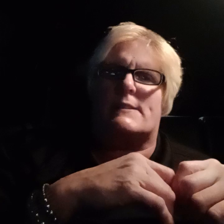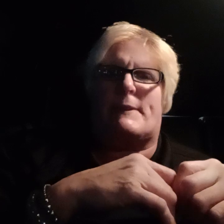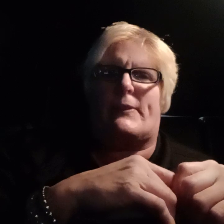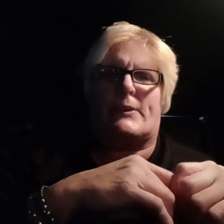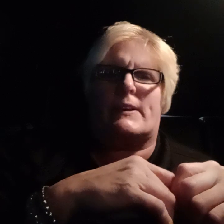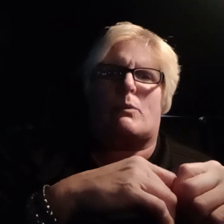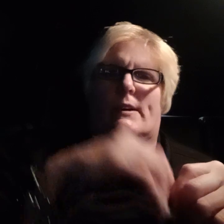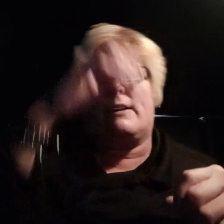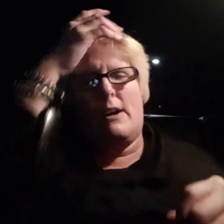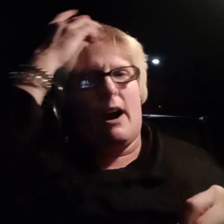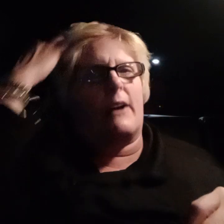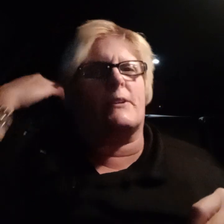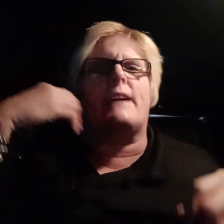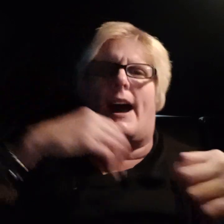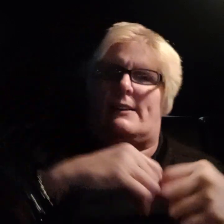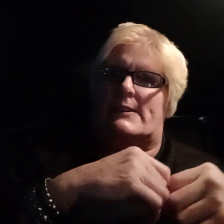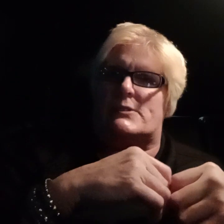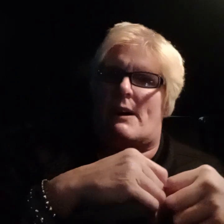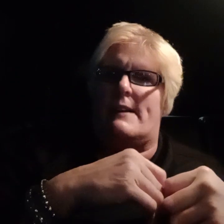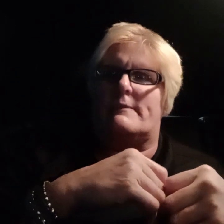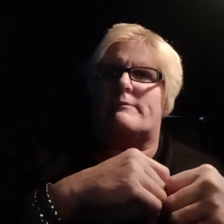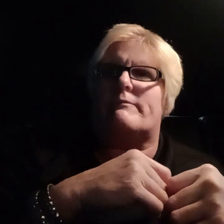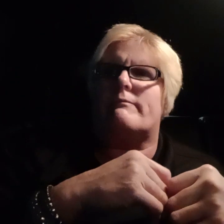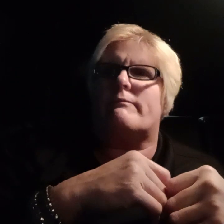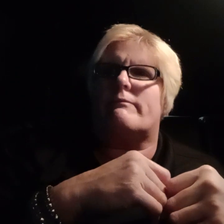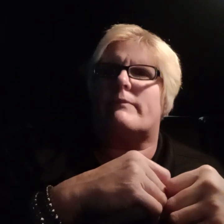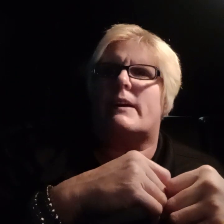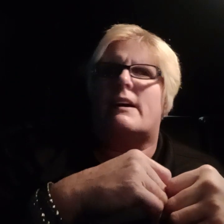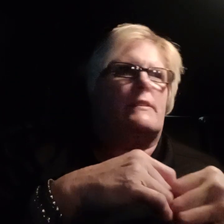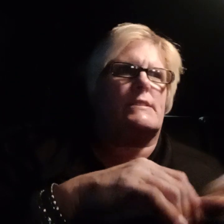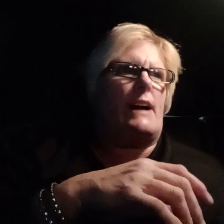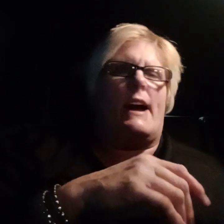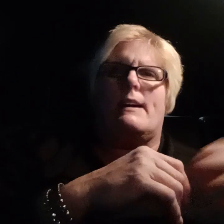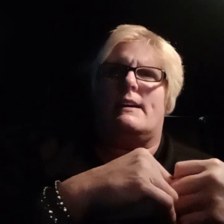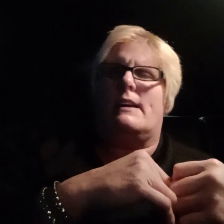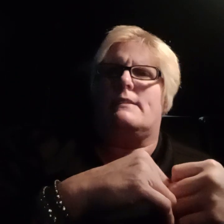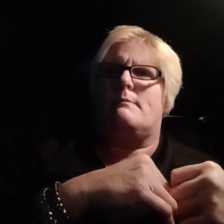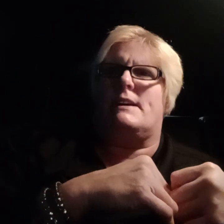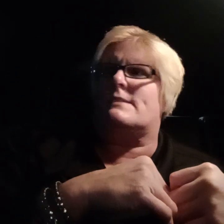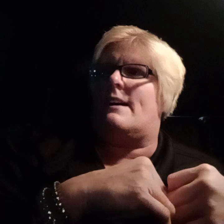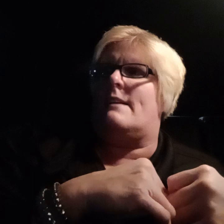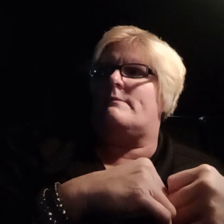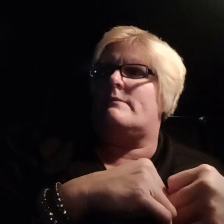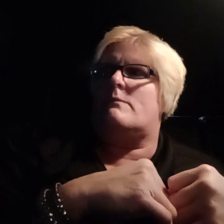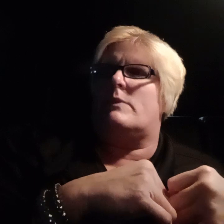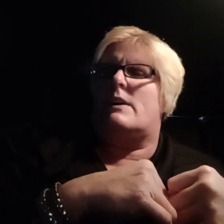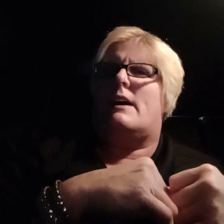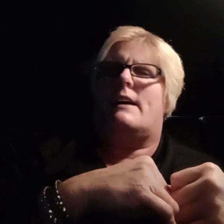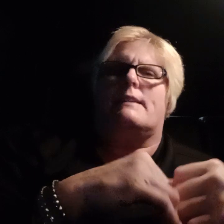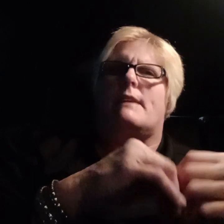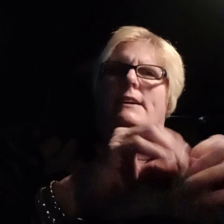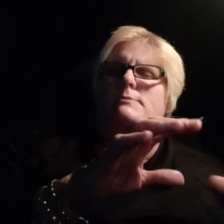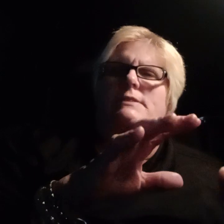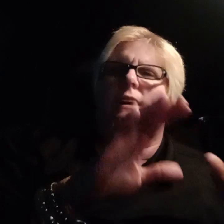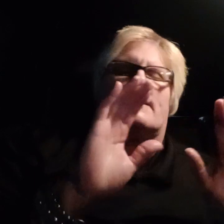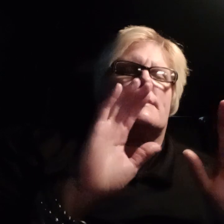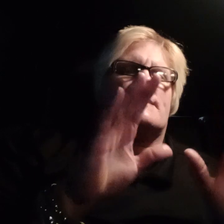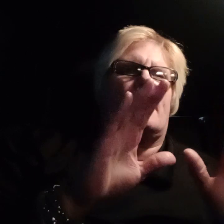husband $3,100, right? This guy, in the meantime, and my husband's not going to say